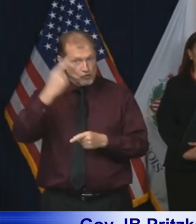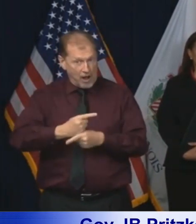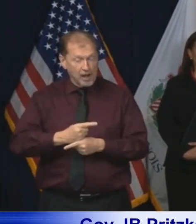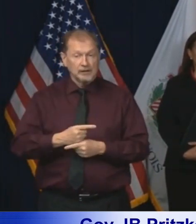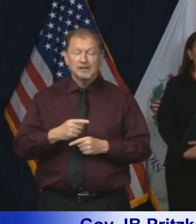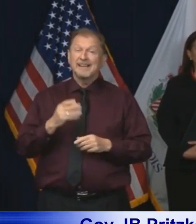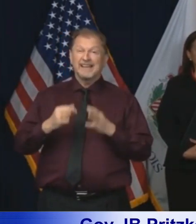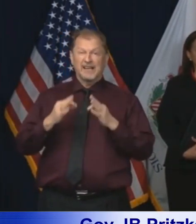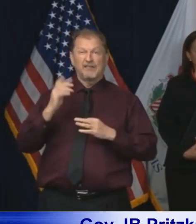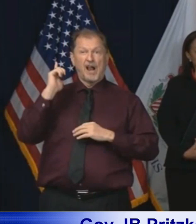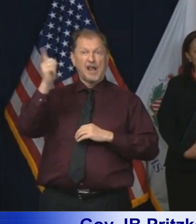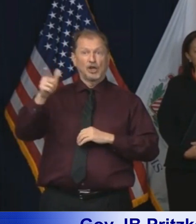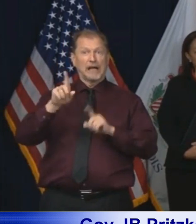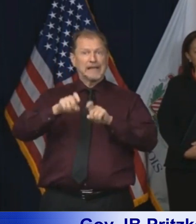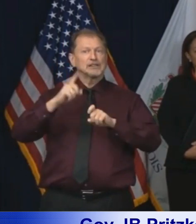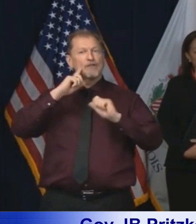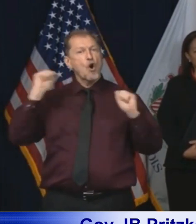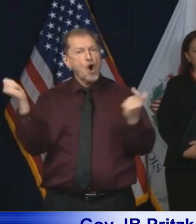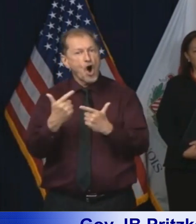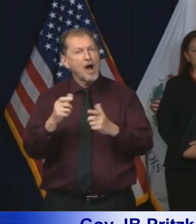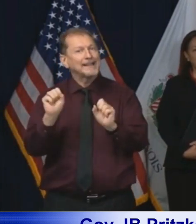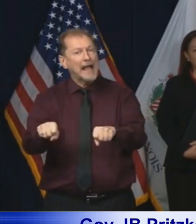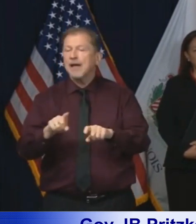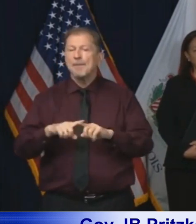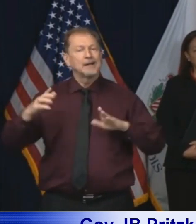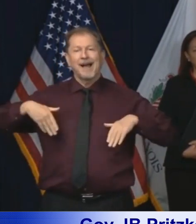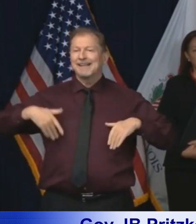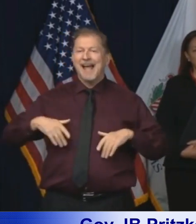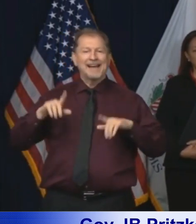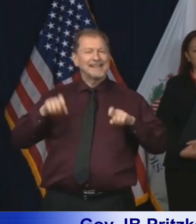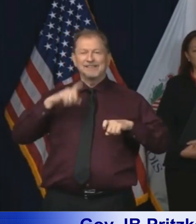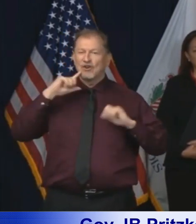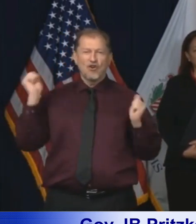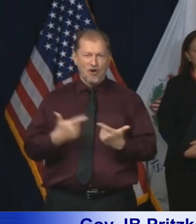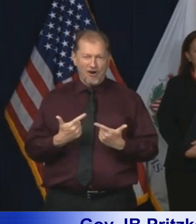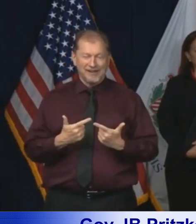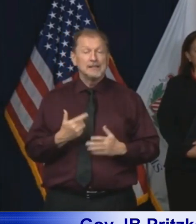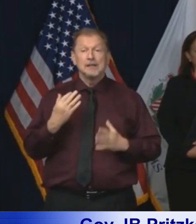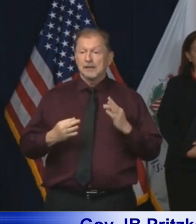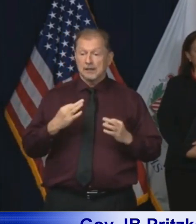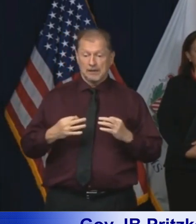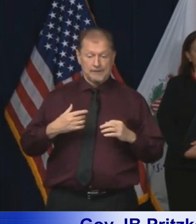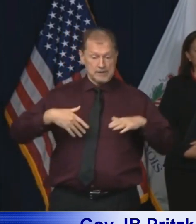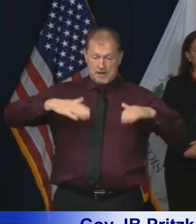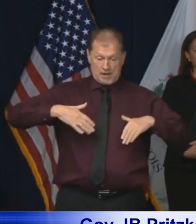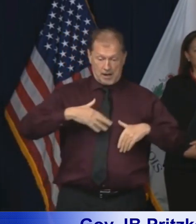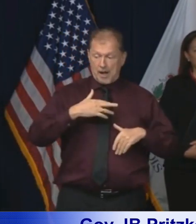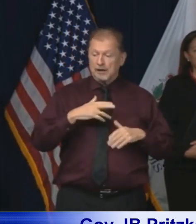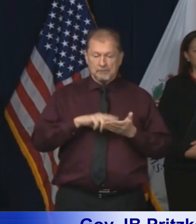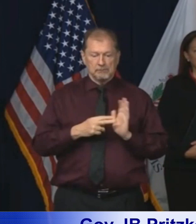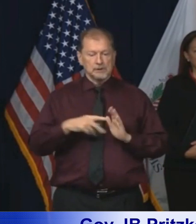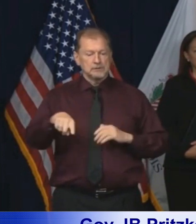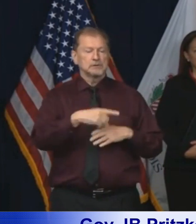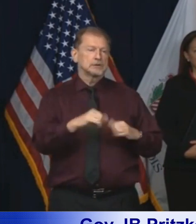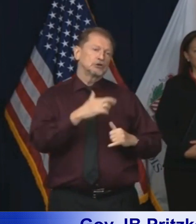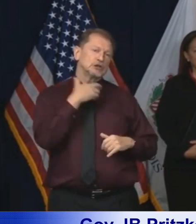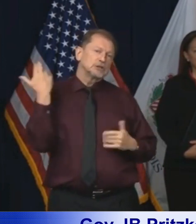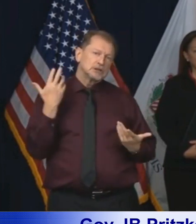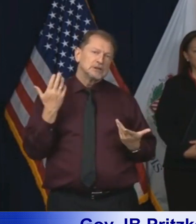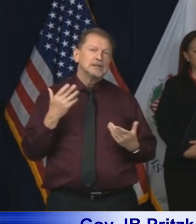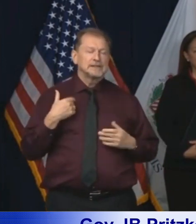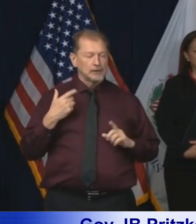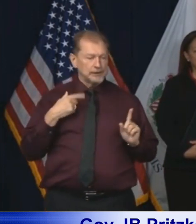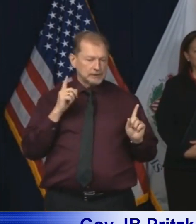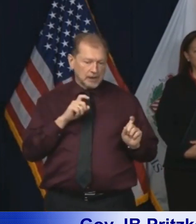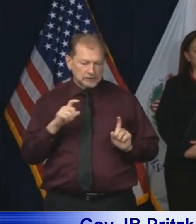But right now, what is most important is the testing on the front end. If you haven't had it yet, and we can test you and